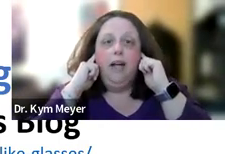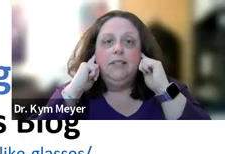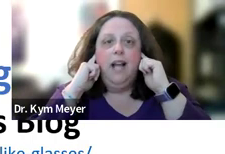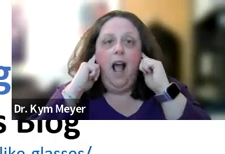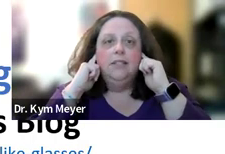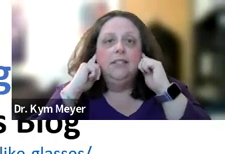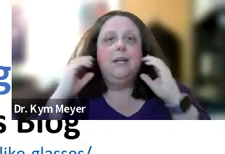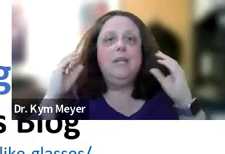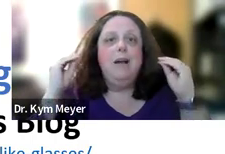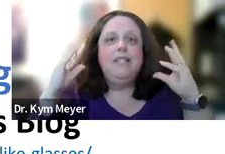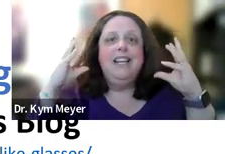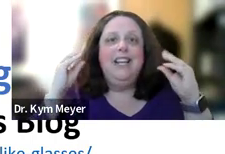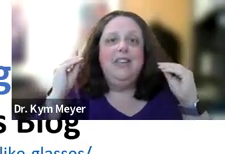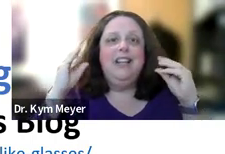chewing,